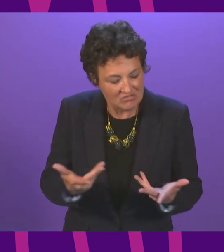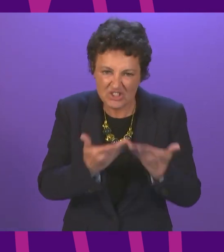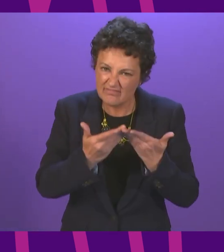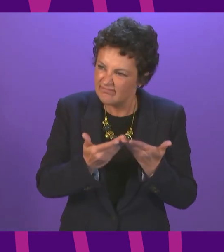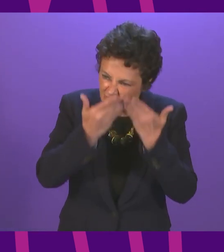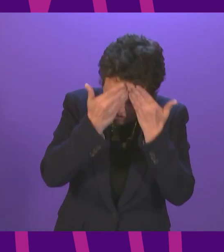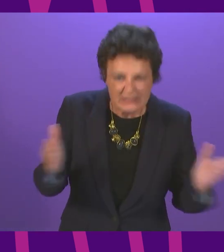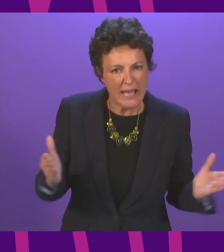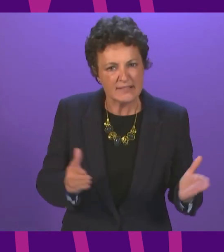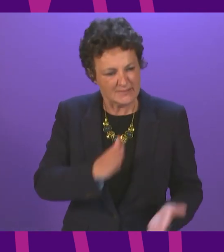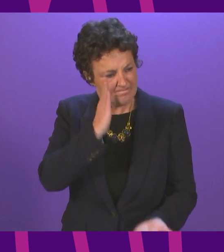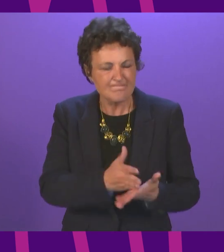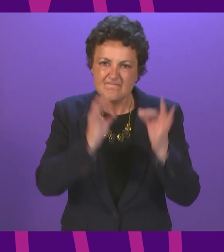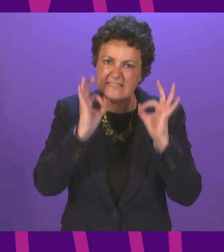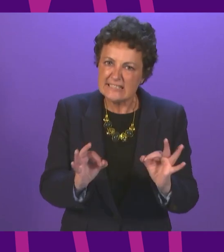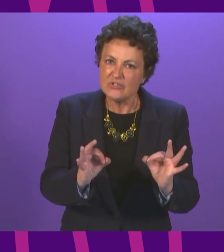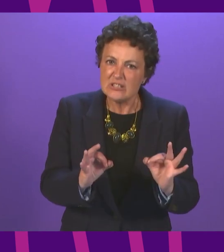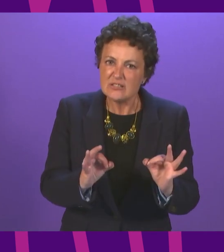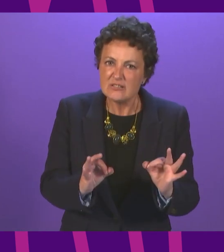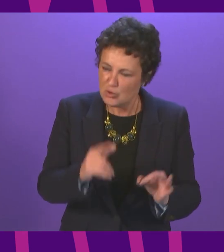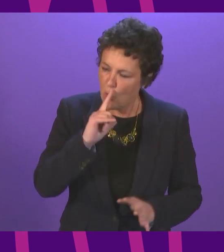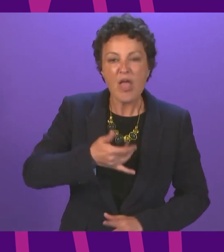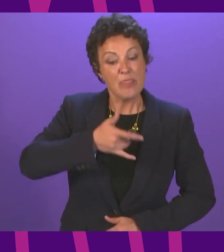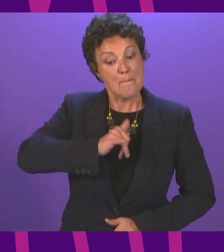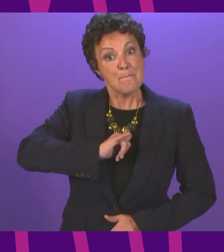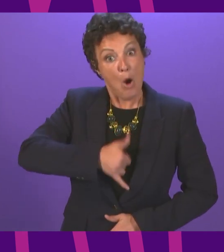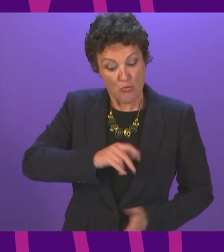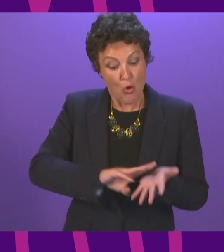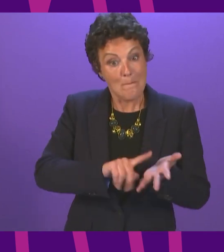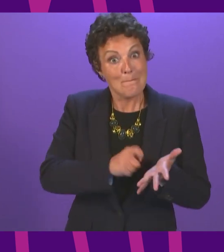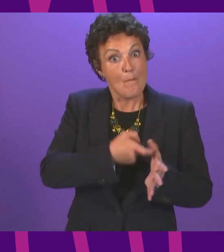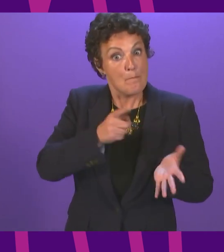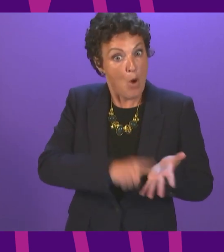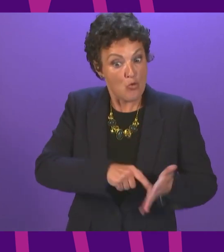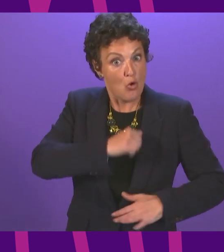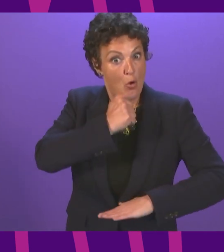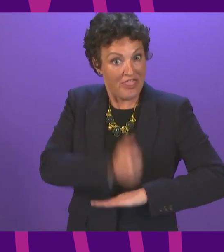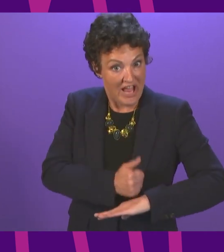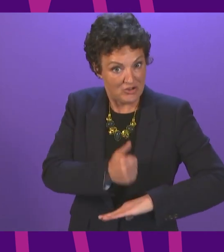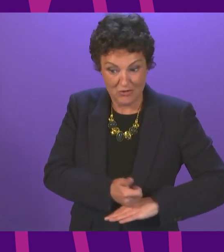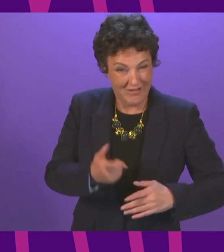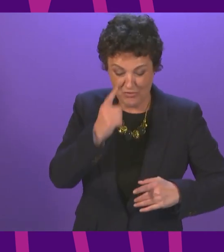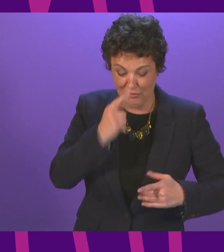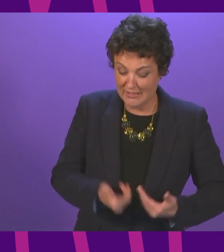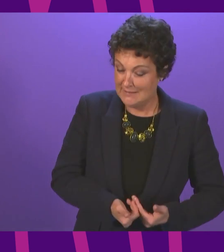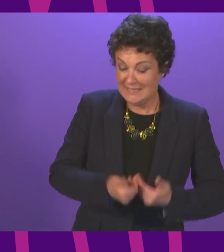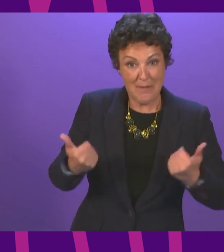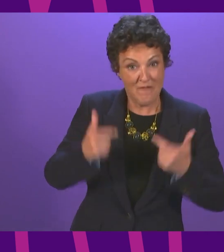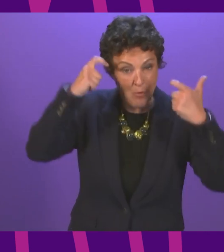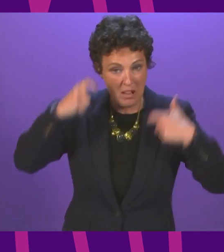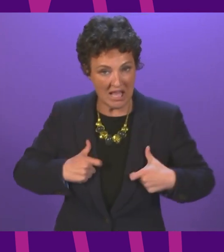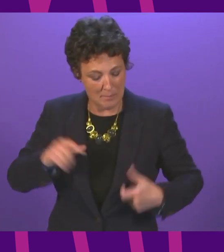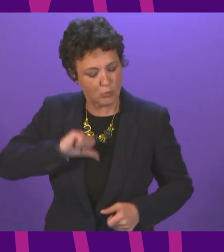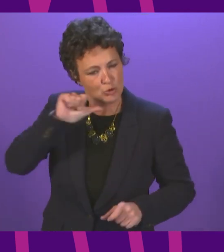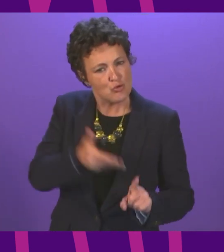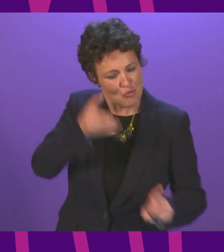serious obligation and I think that phraseology of moral threshold to stand aside any legal or financial threshold is one that is important for all